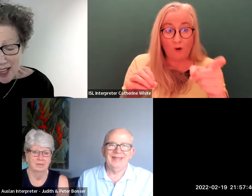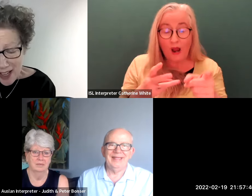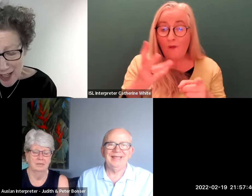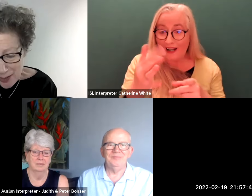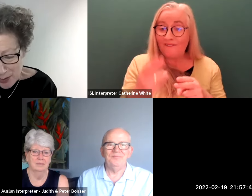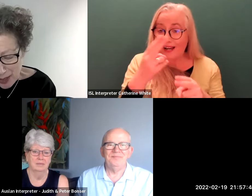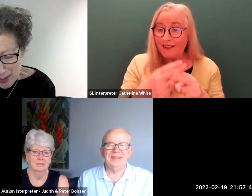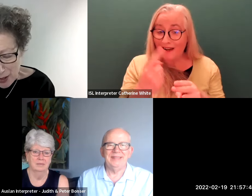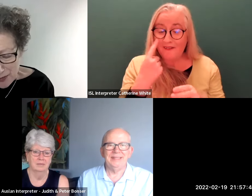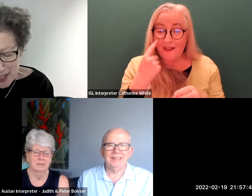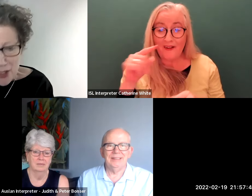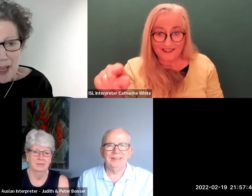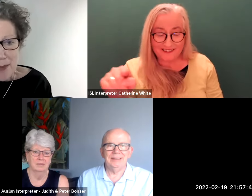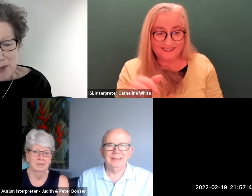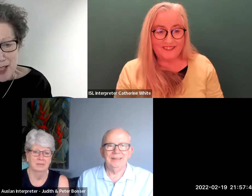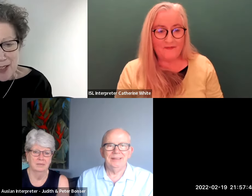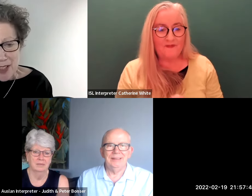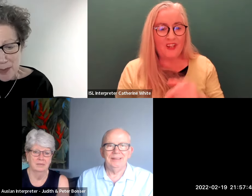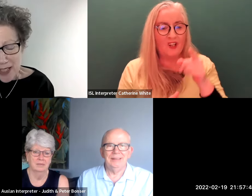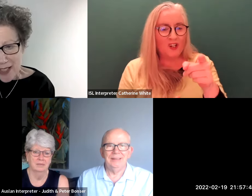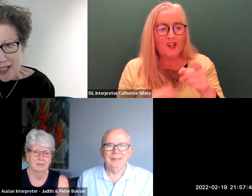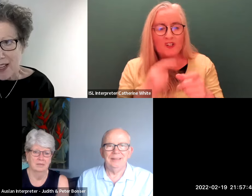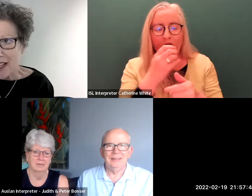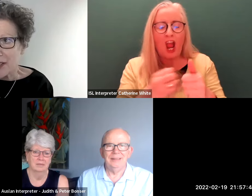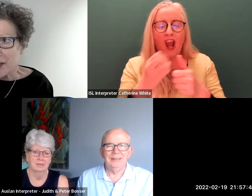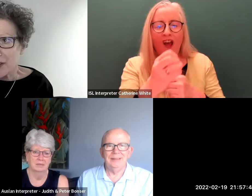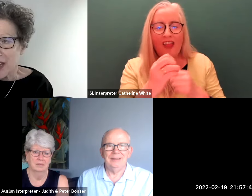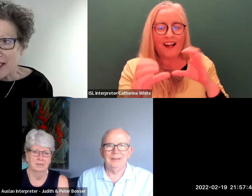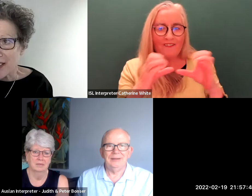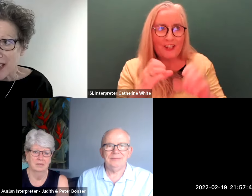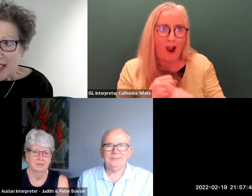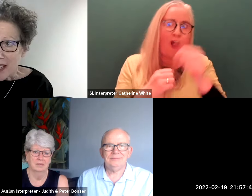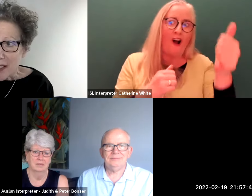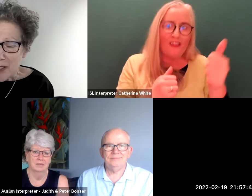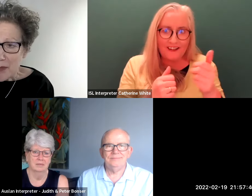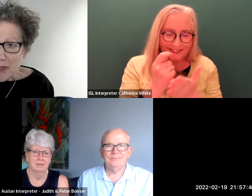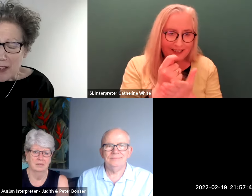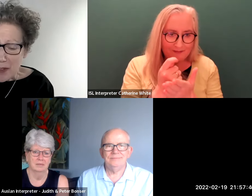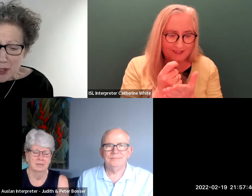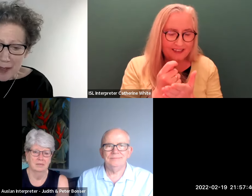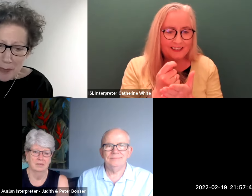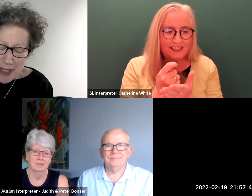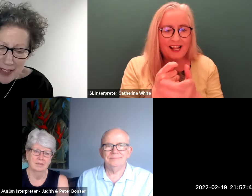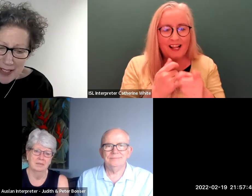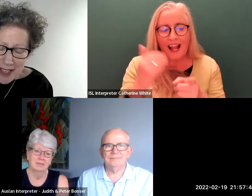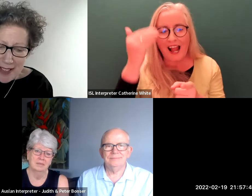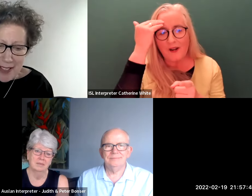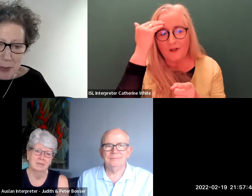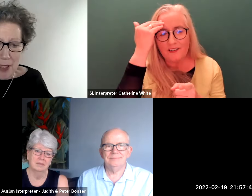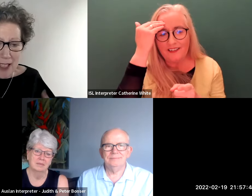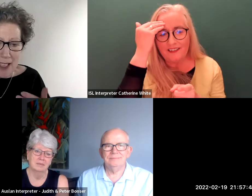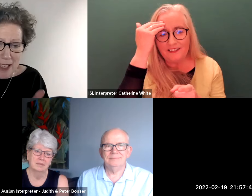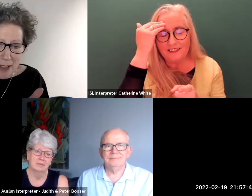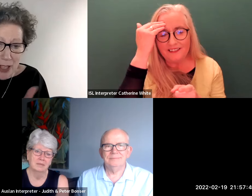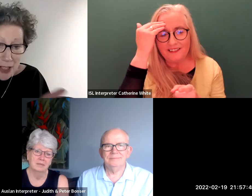um i'm i'm in a conversation perhaps for another time because i i know that if you like since